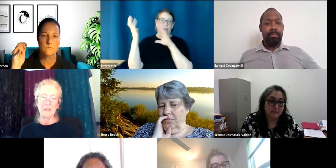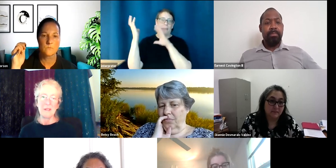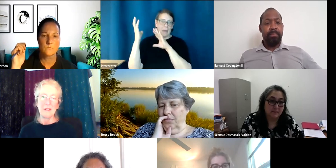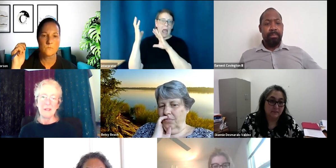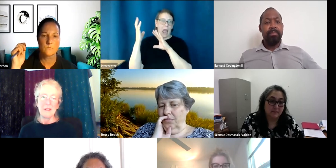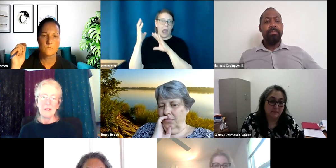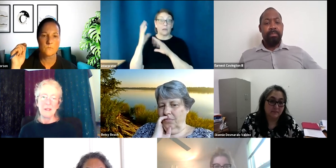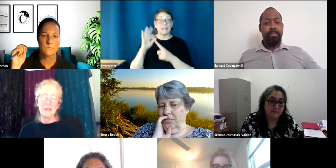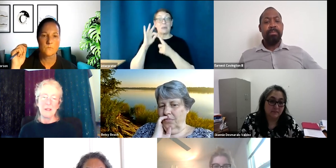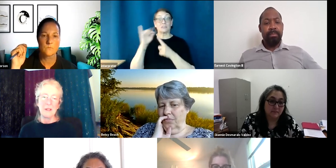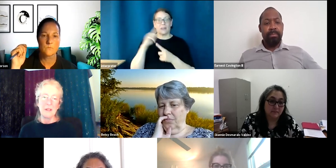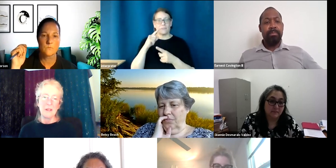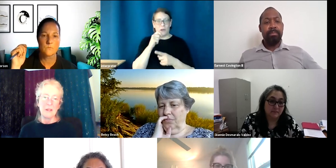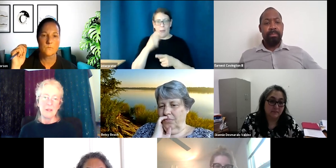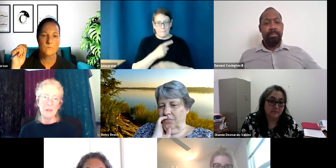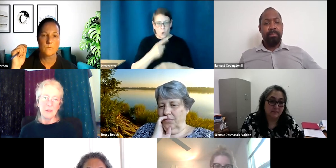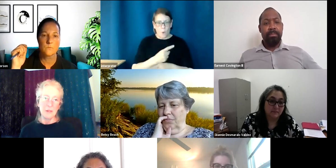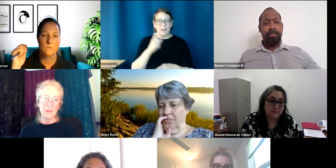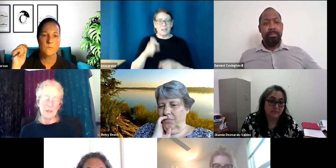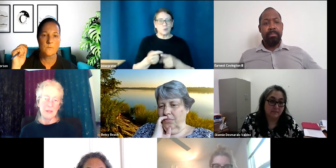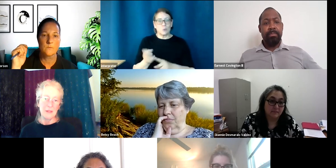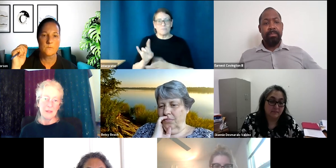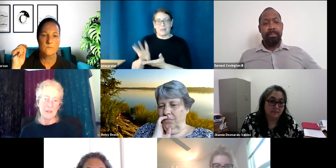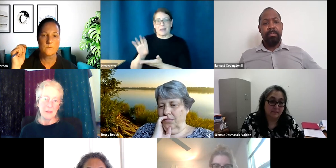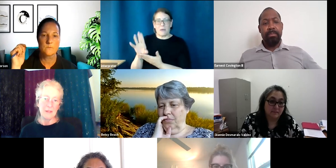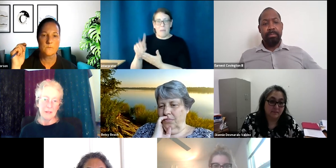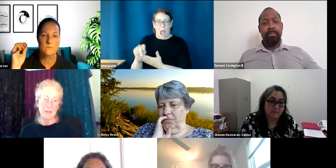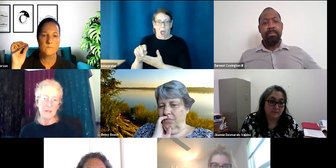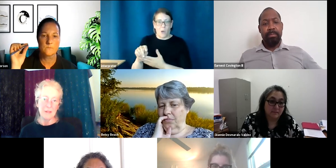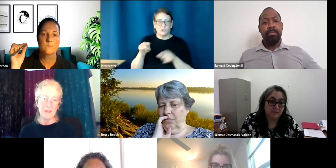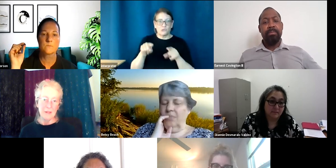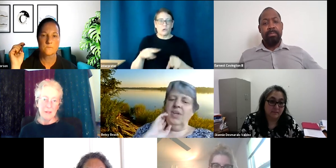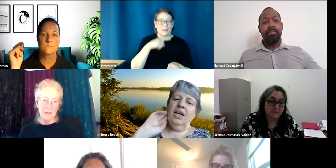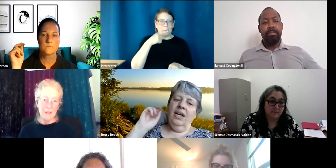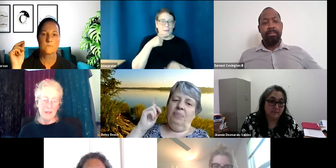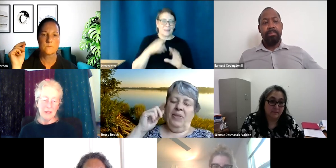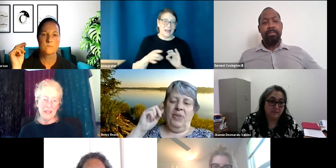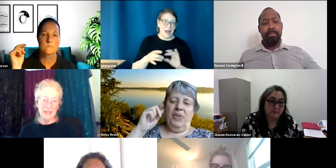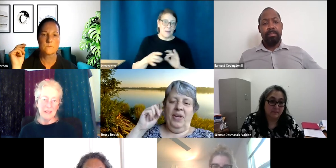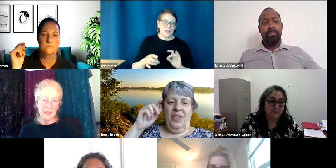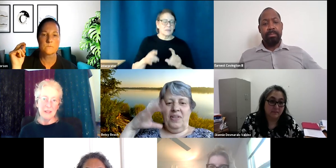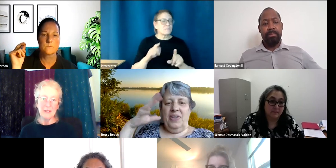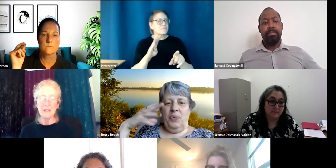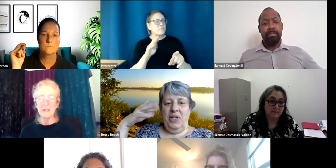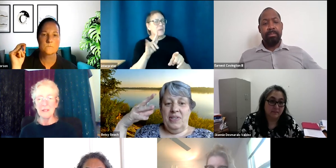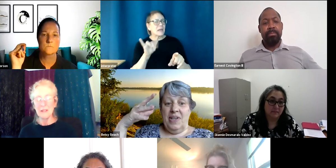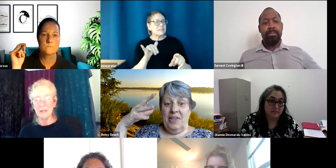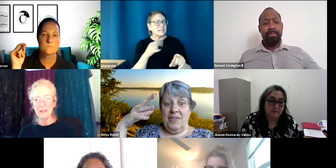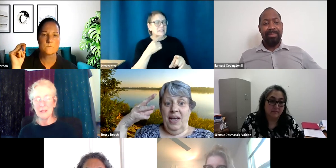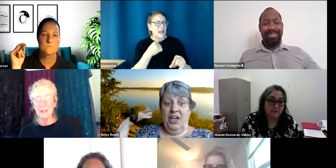we need to shut their videos and get them out. So, um, during any of the public comment. Bethany, I think since we discussed that